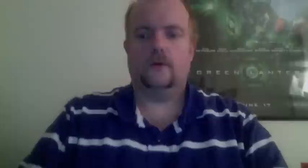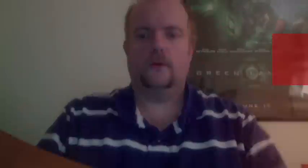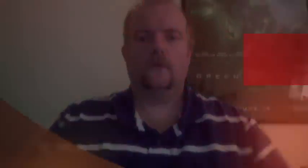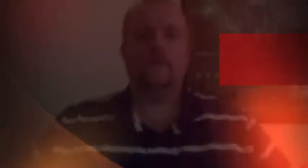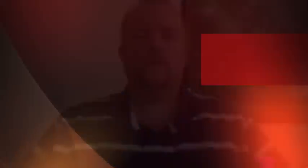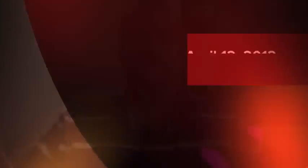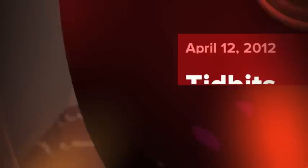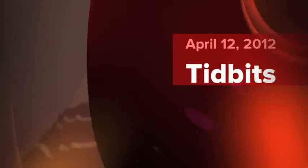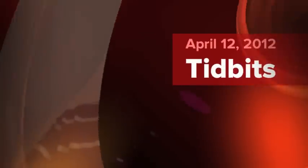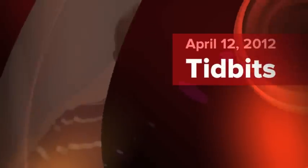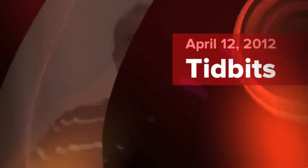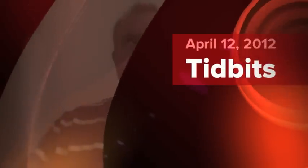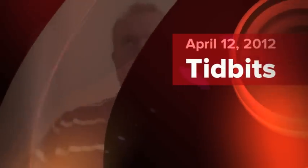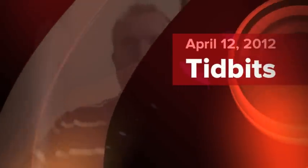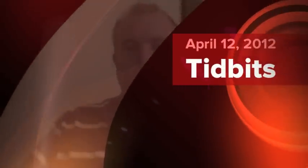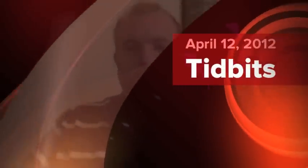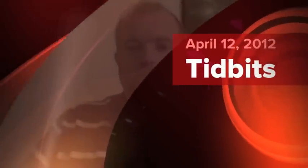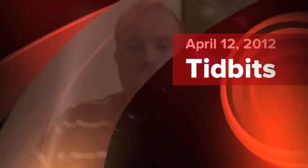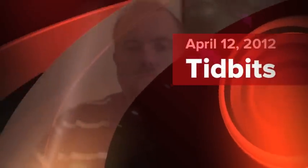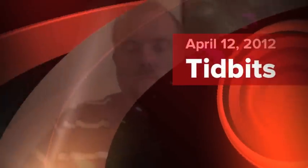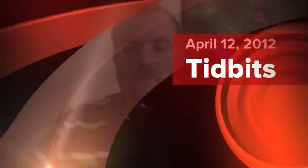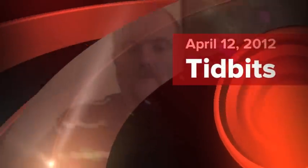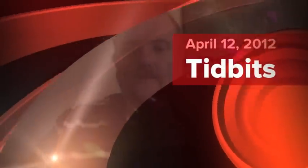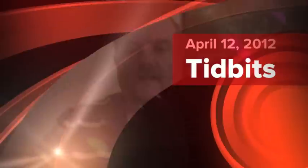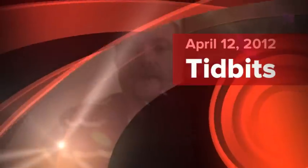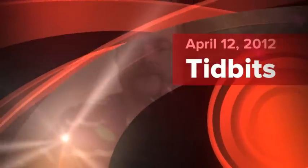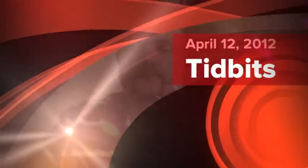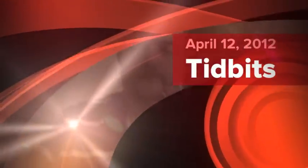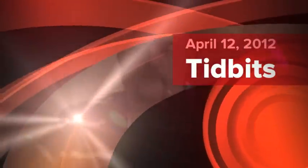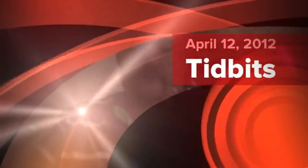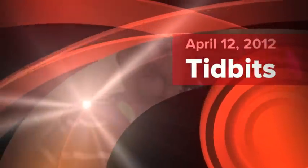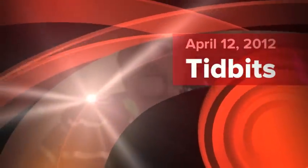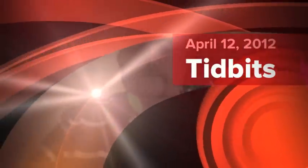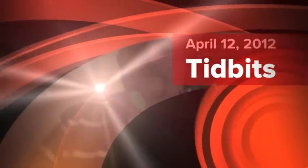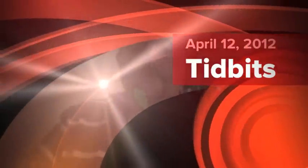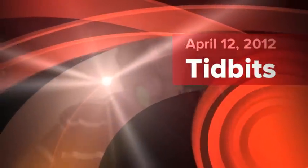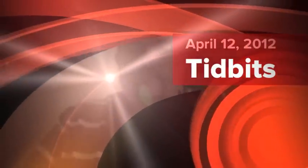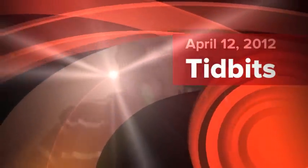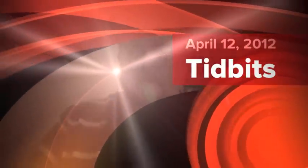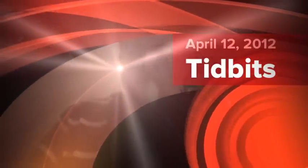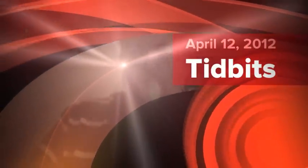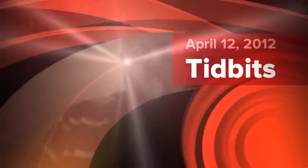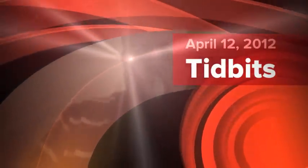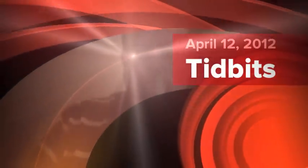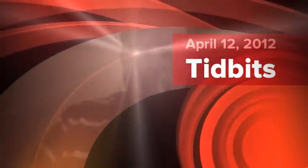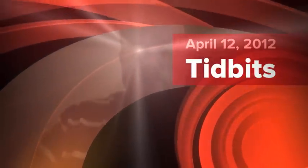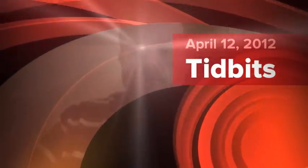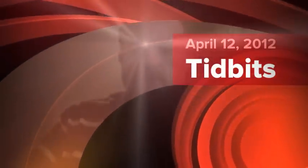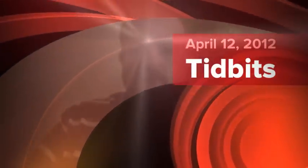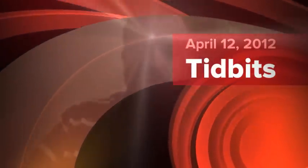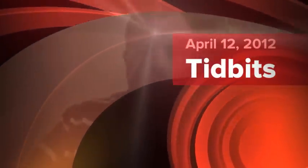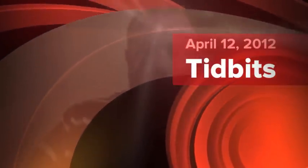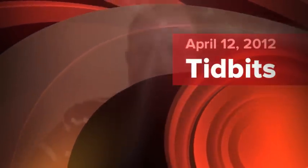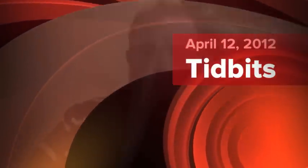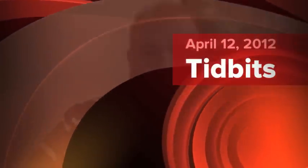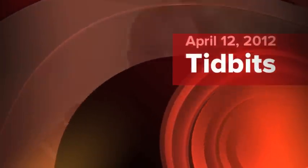When you're living with moderate to severe Crohn's disease, there are times it feels like your life